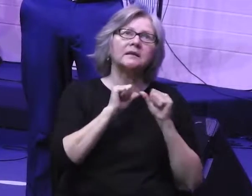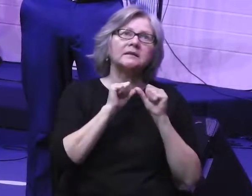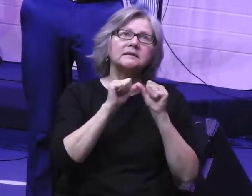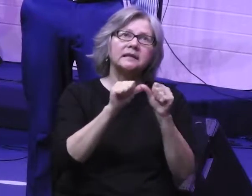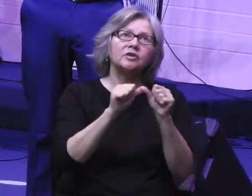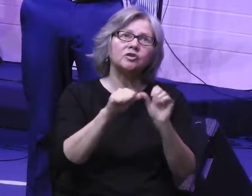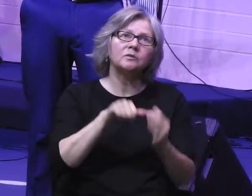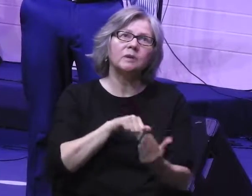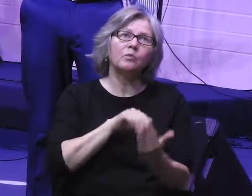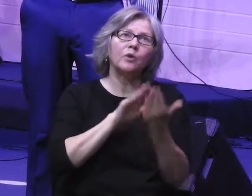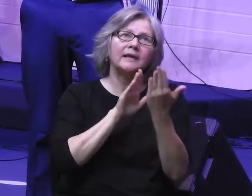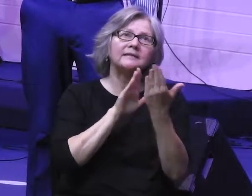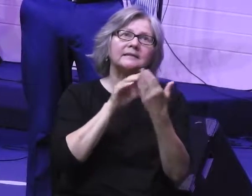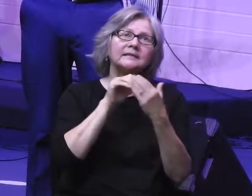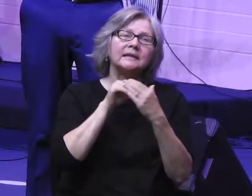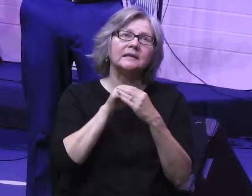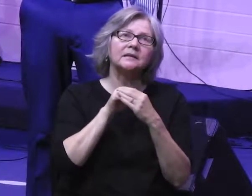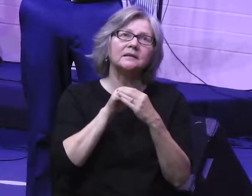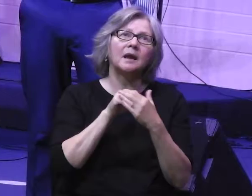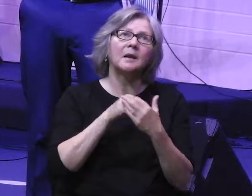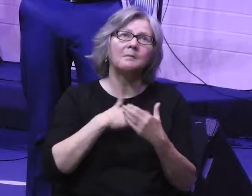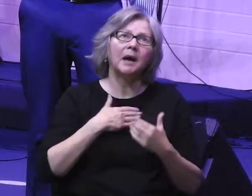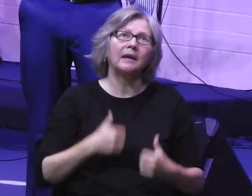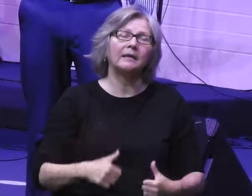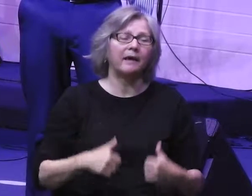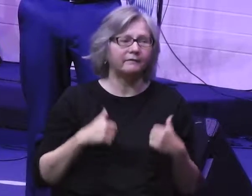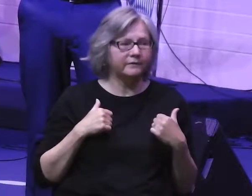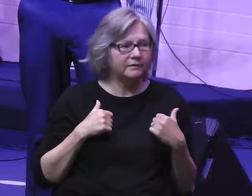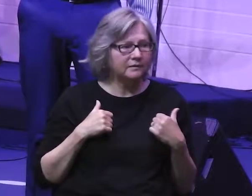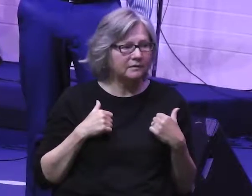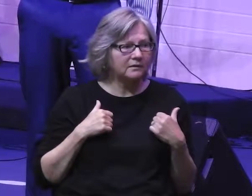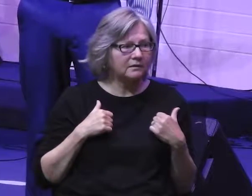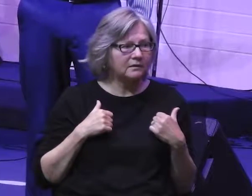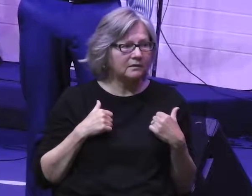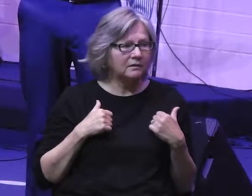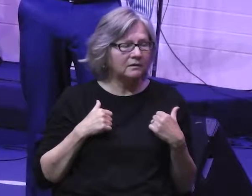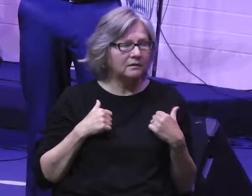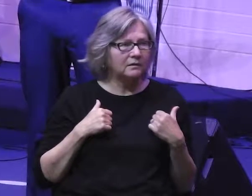continue to be present in my life?